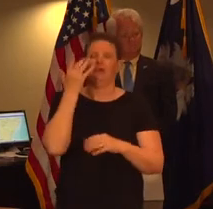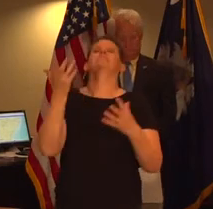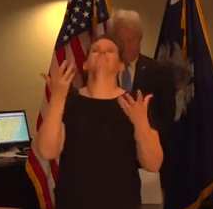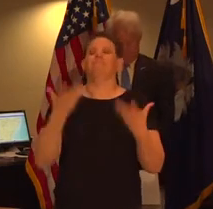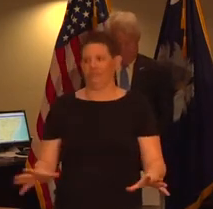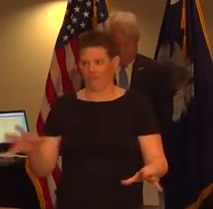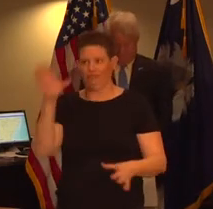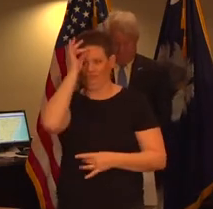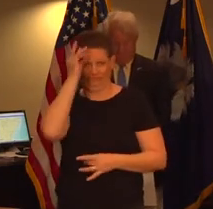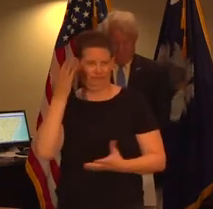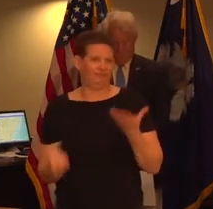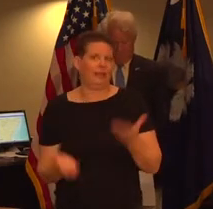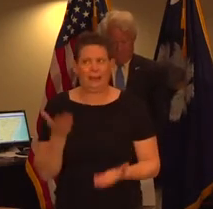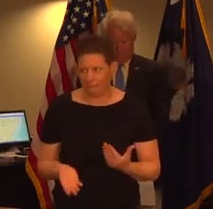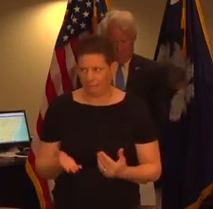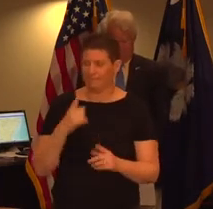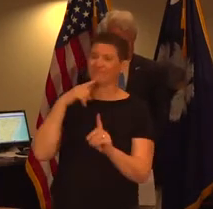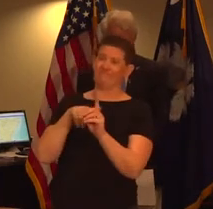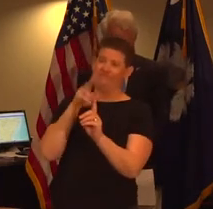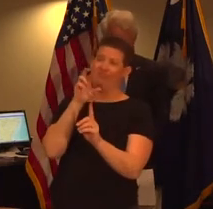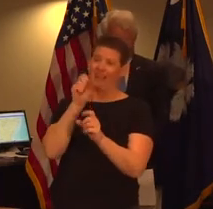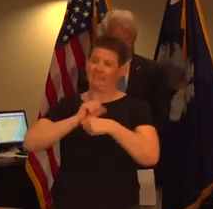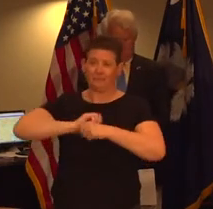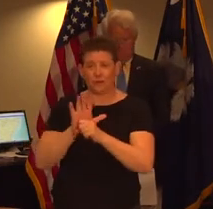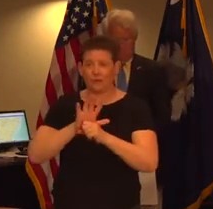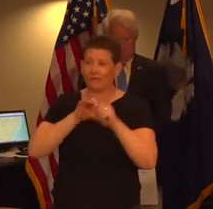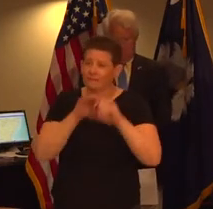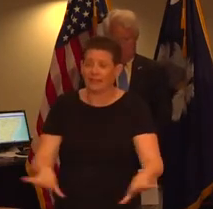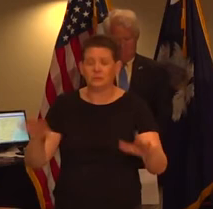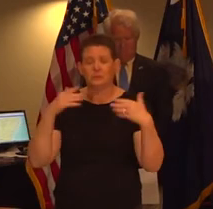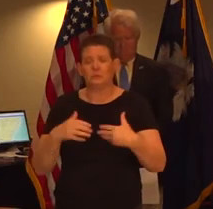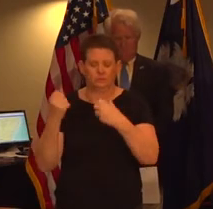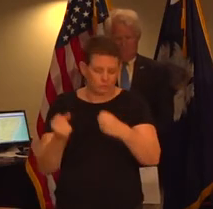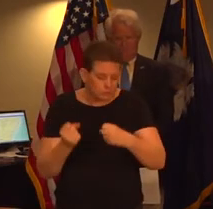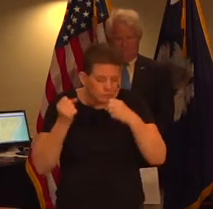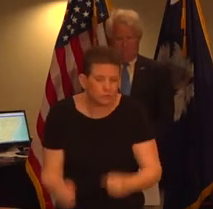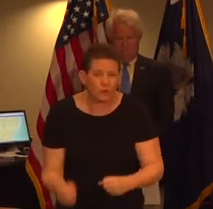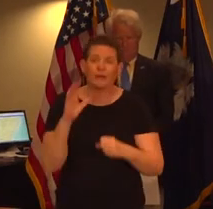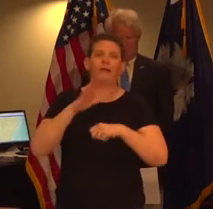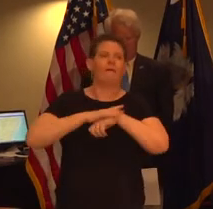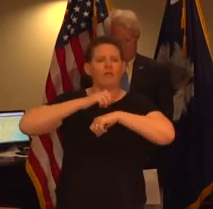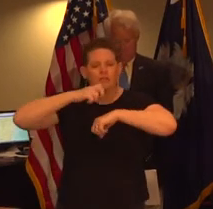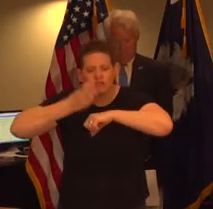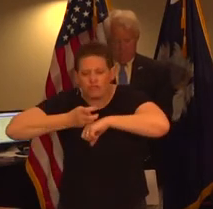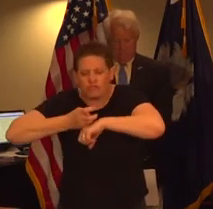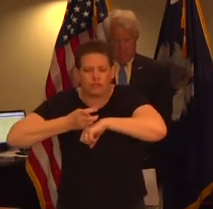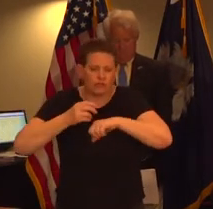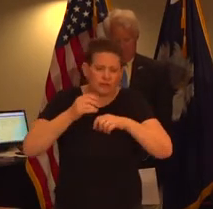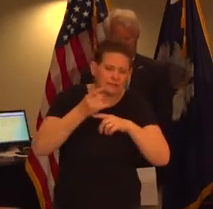that infection because it's a strong virus and it lasts a long time particularly on steel and plastic and things like that